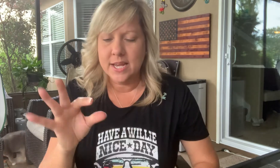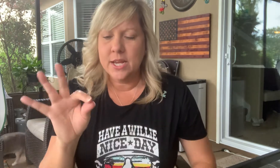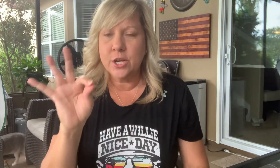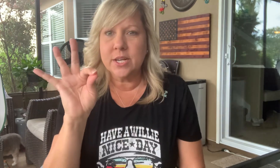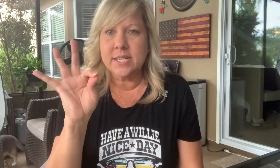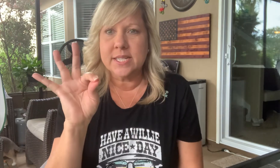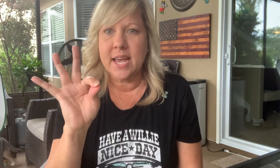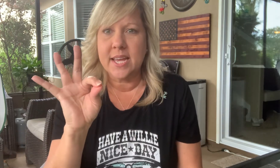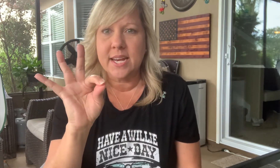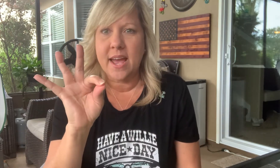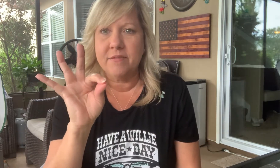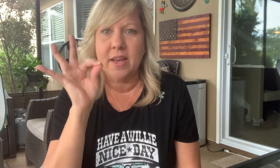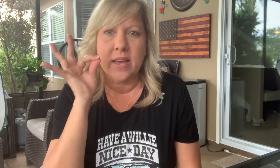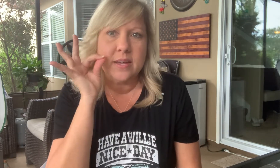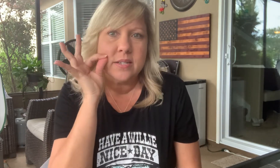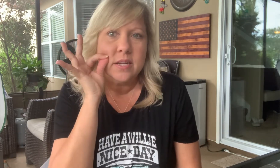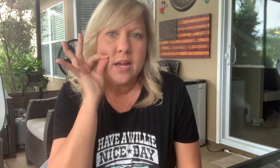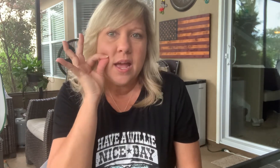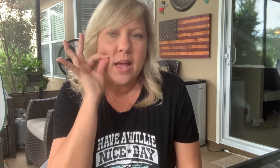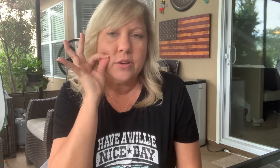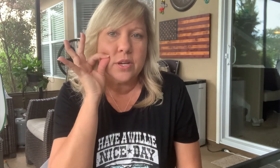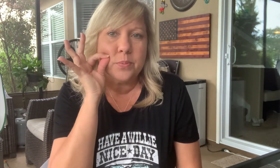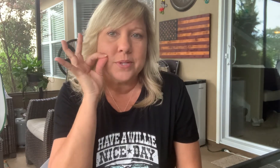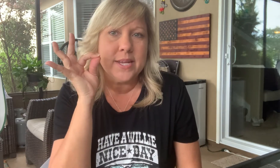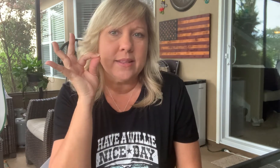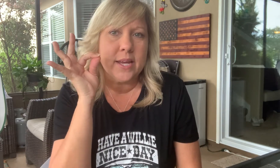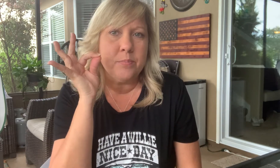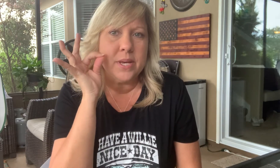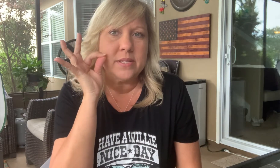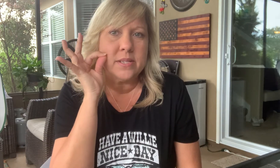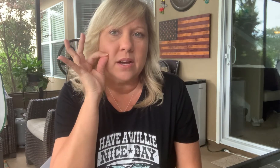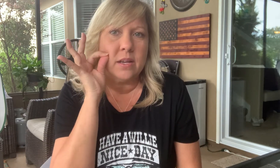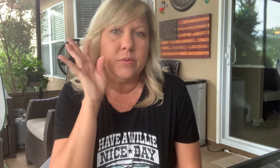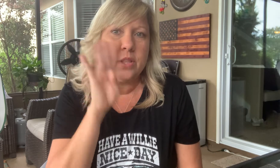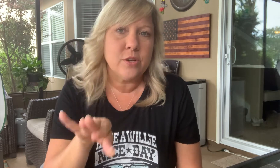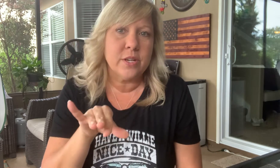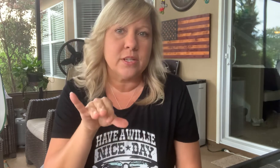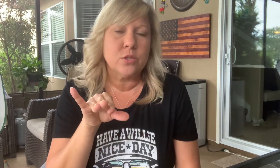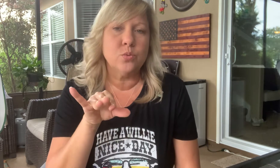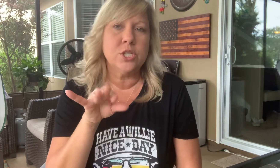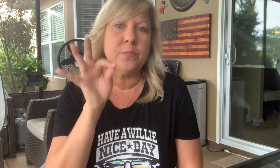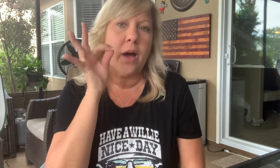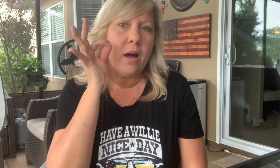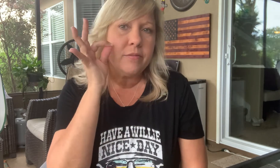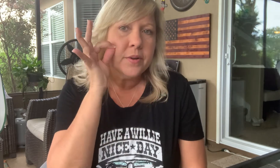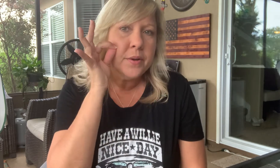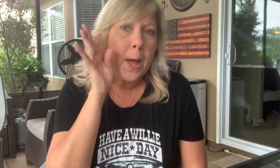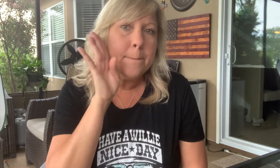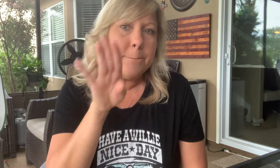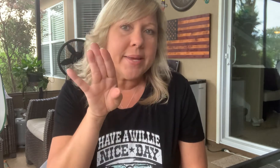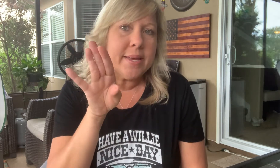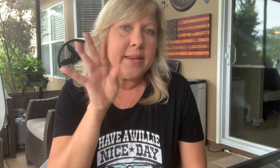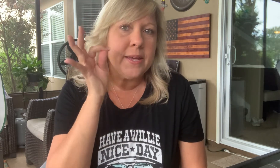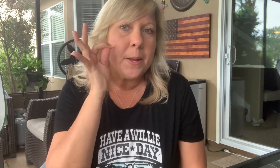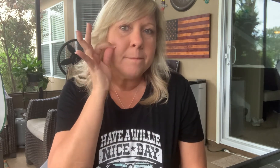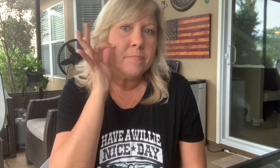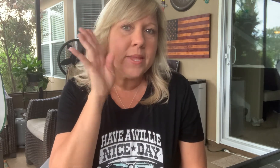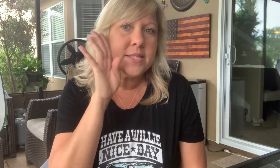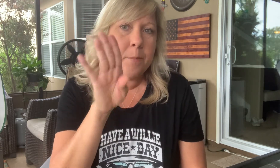You're going to take an F hand. And you're going to pretend like a bee stung you. And then you're going to swoosh them off. Bee. That's a